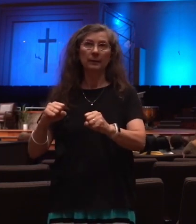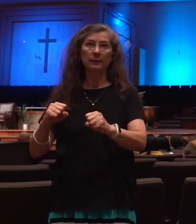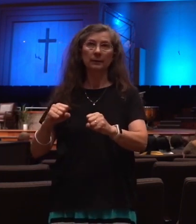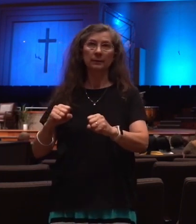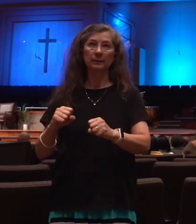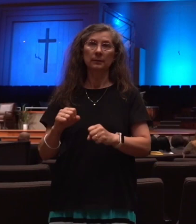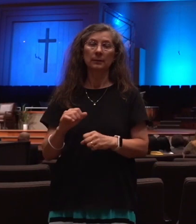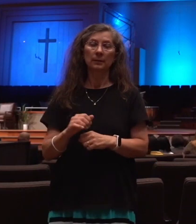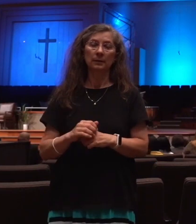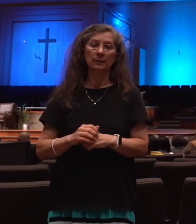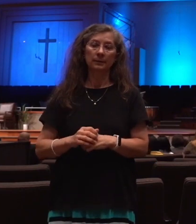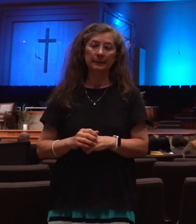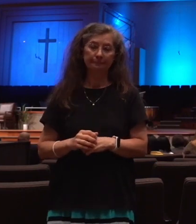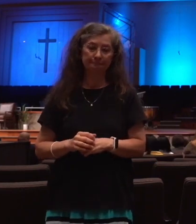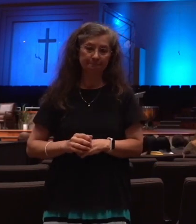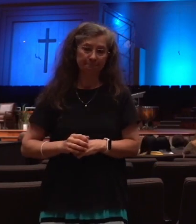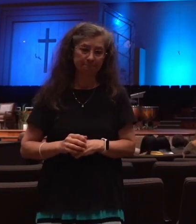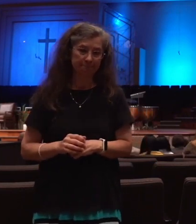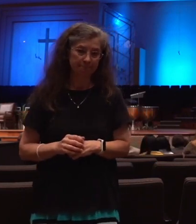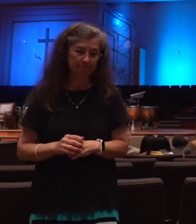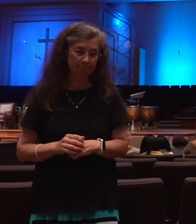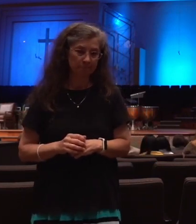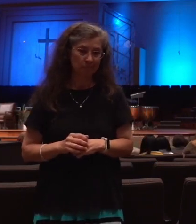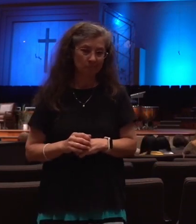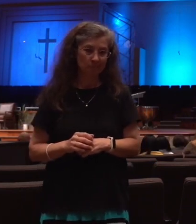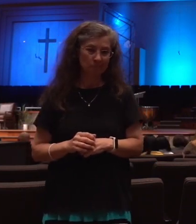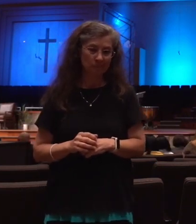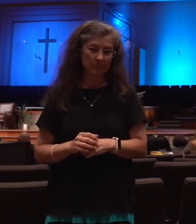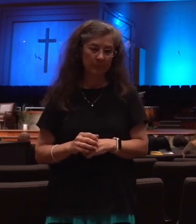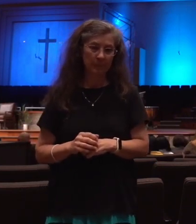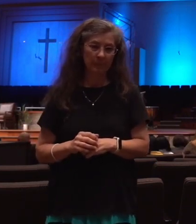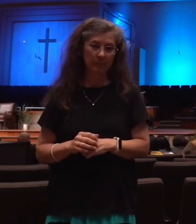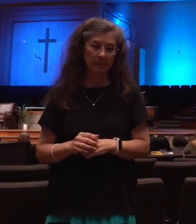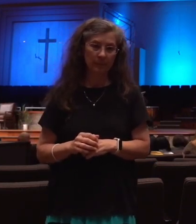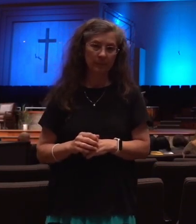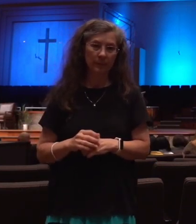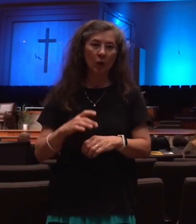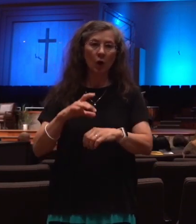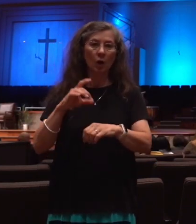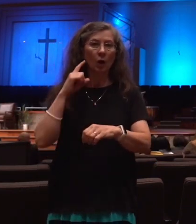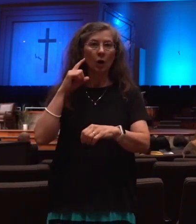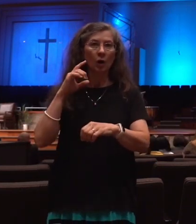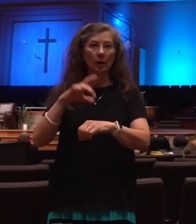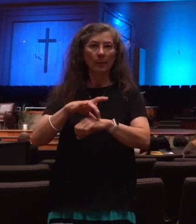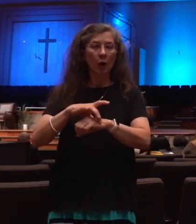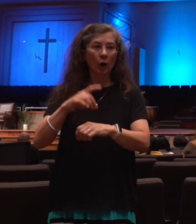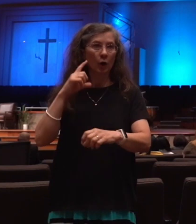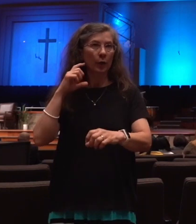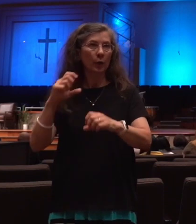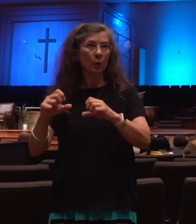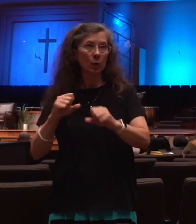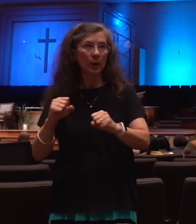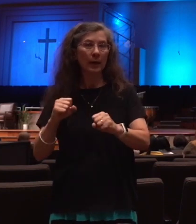sorrows, it says in Matthew 24. But earthquakes. Science News shared